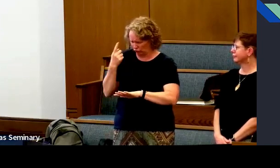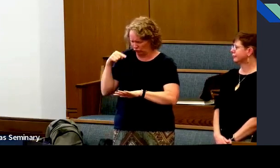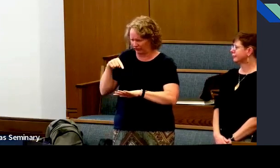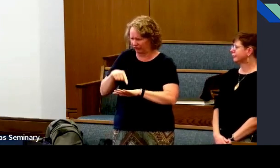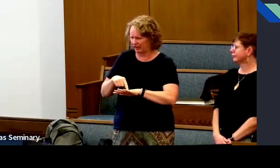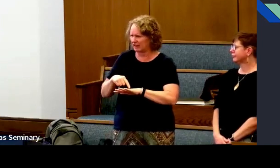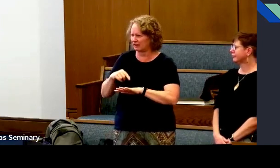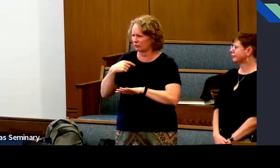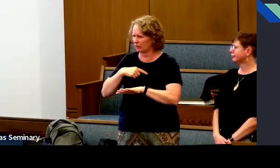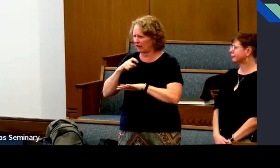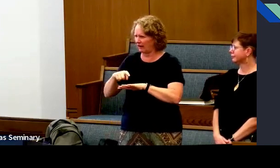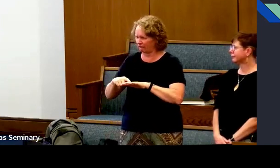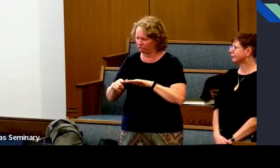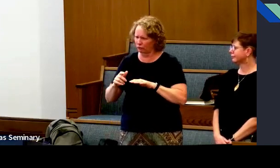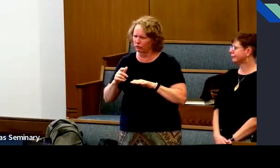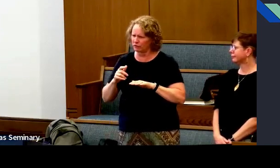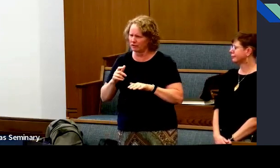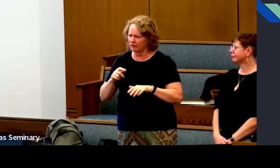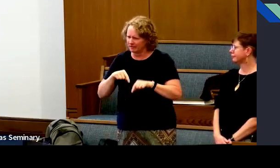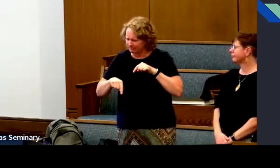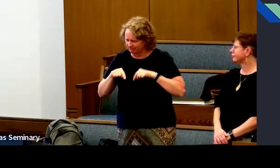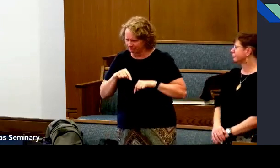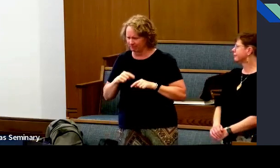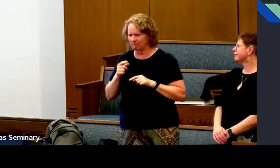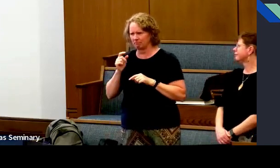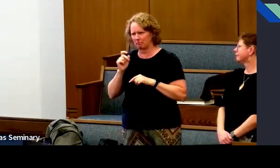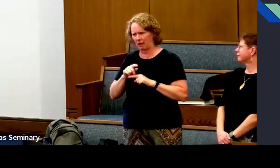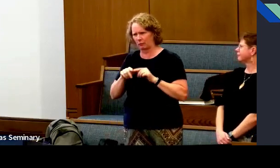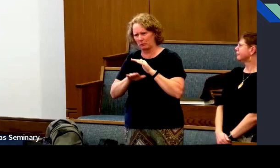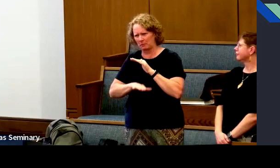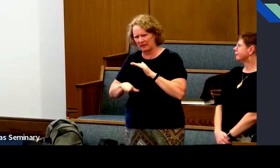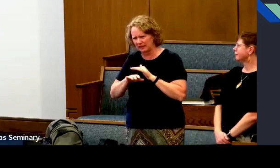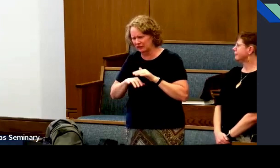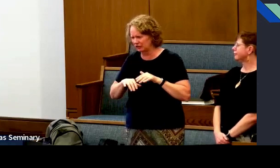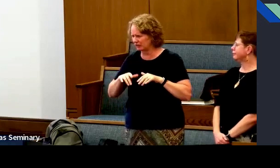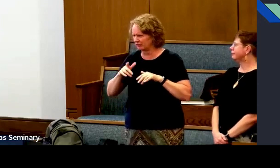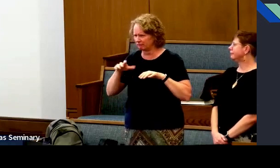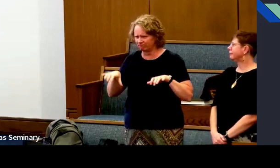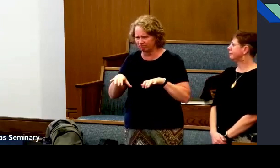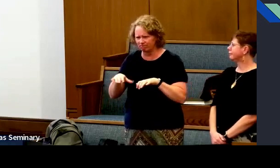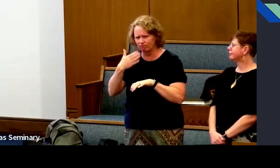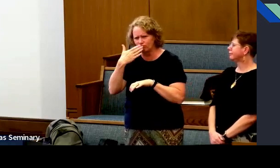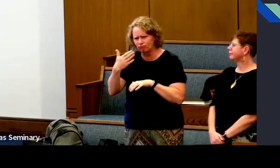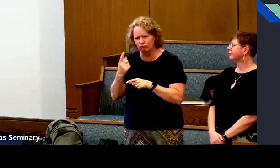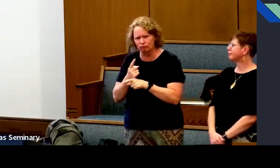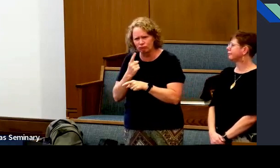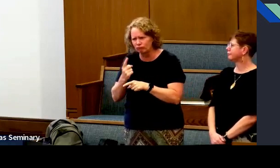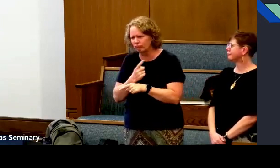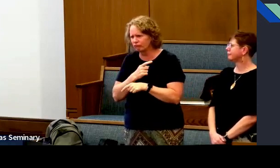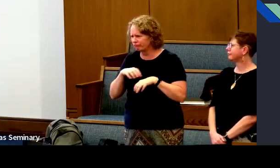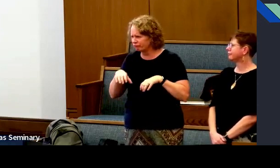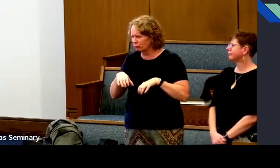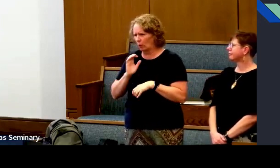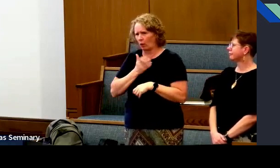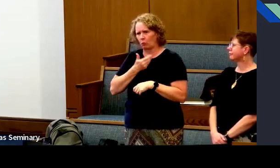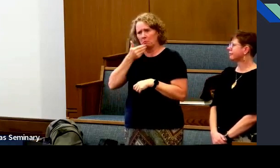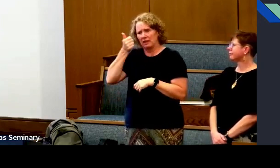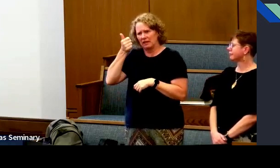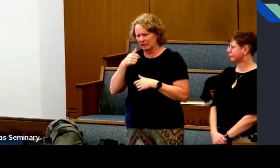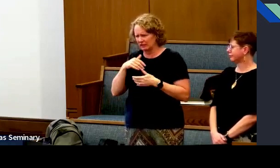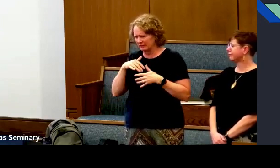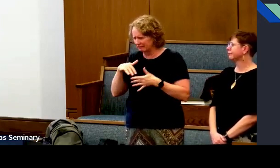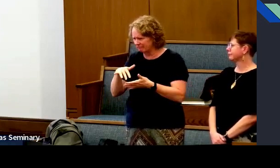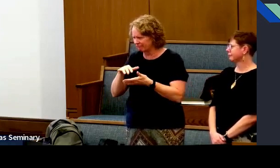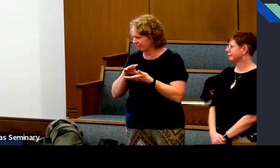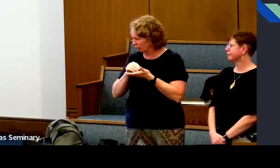that. We want to understand everything. We need to back up, go back to our basics, do